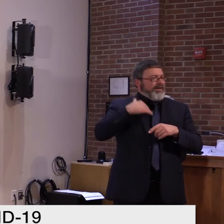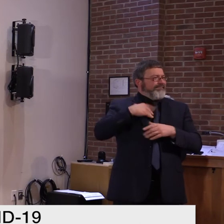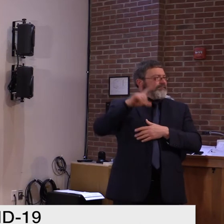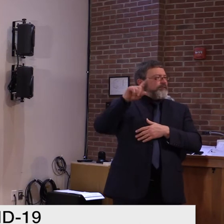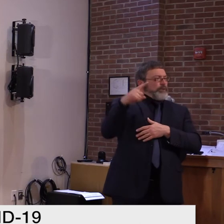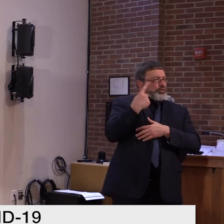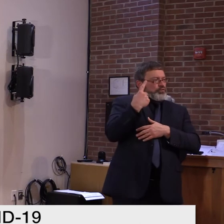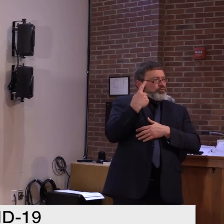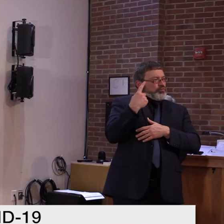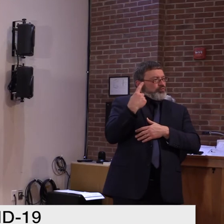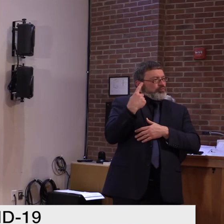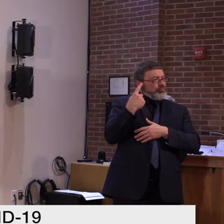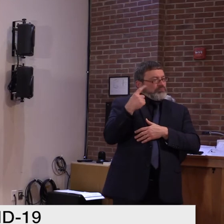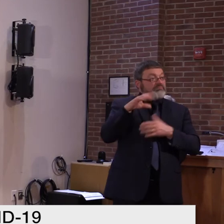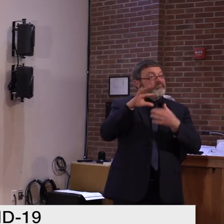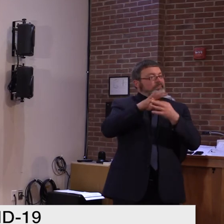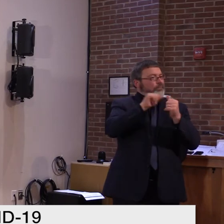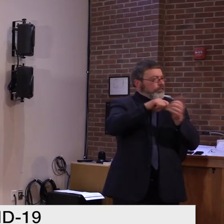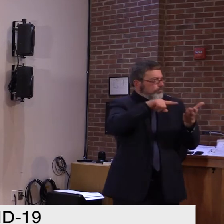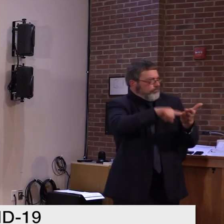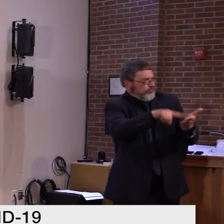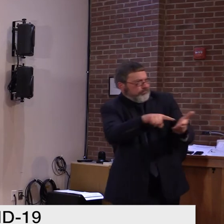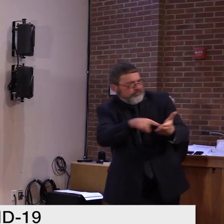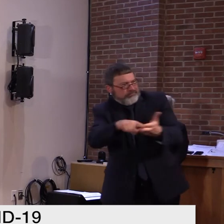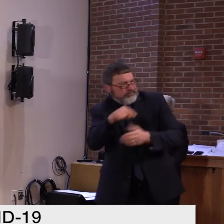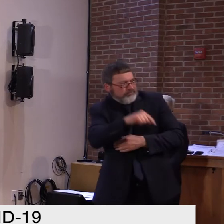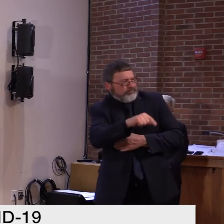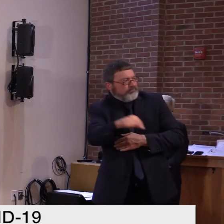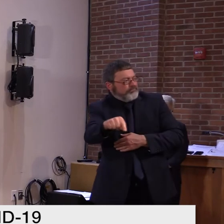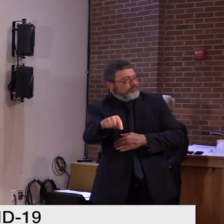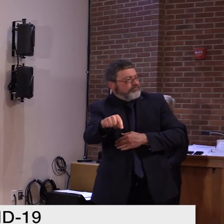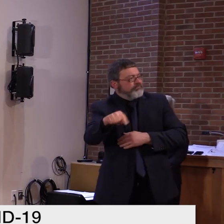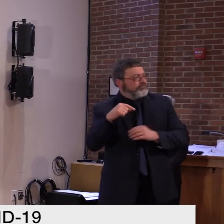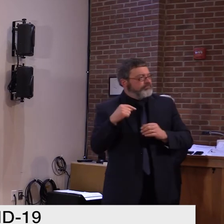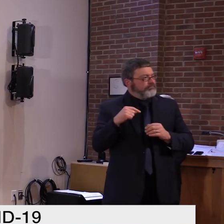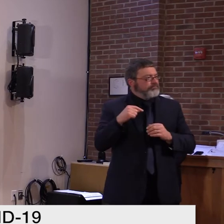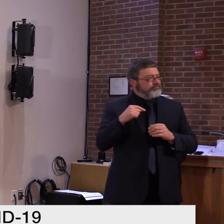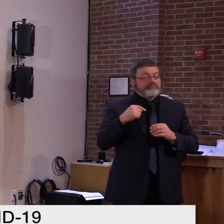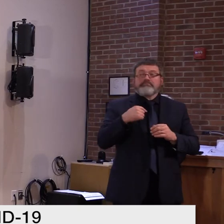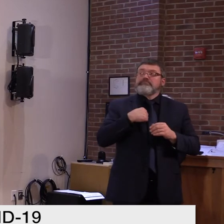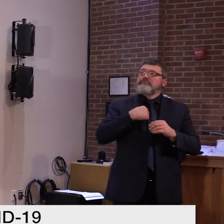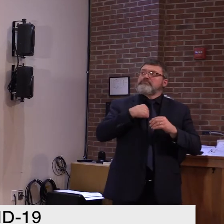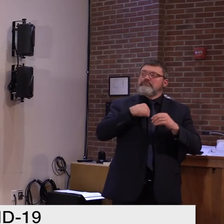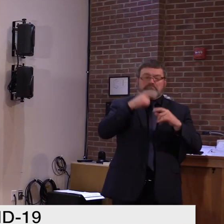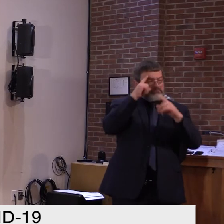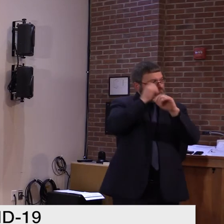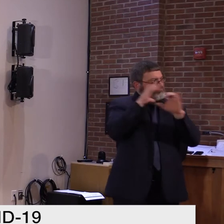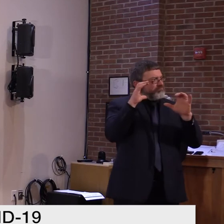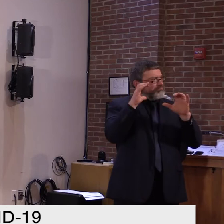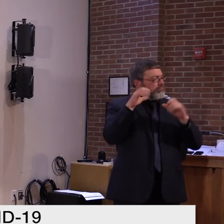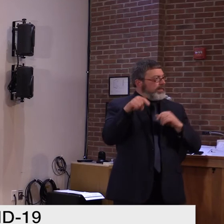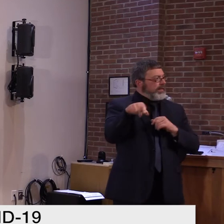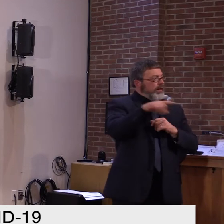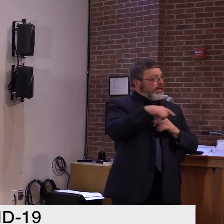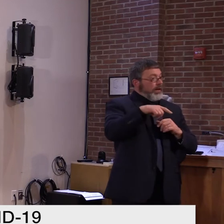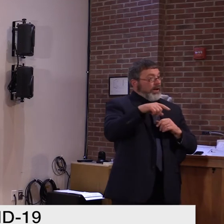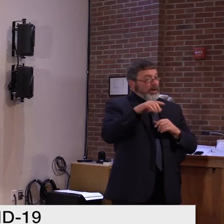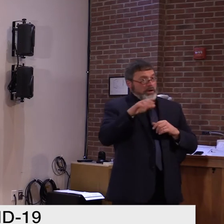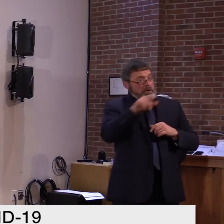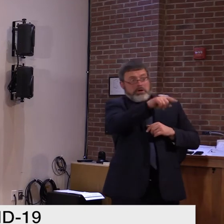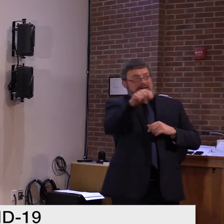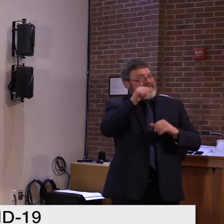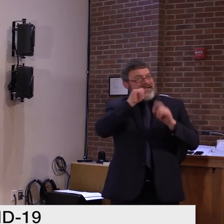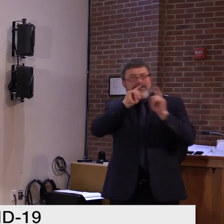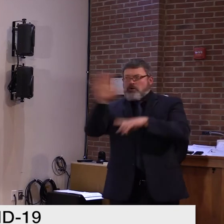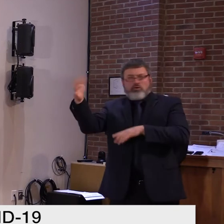answering contact tracing calls because they come from unknown numbers. So, do contact tracers call from